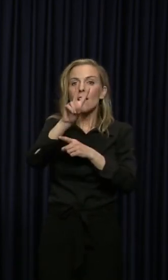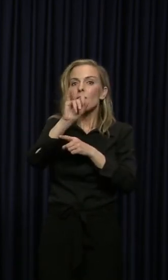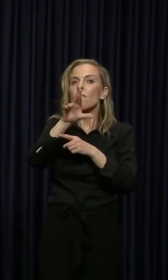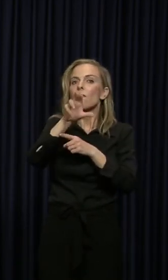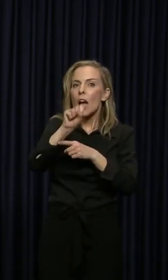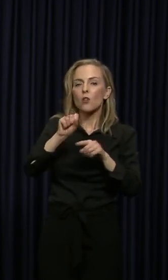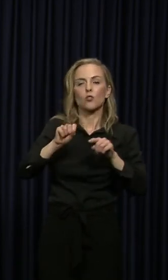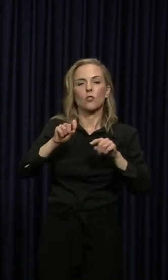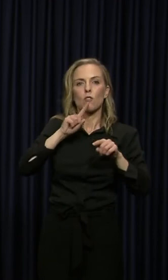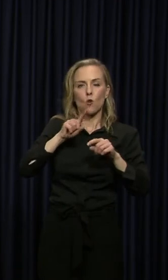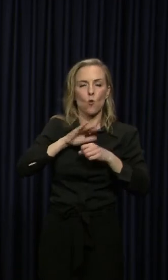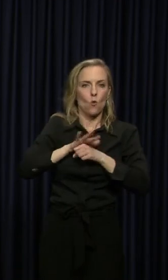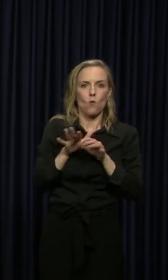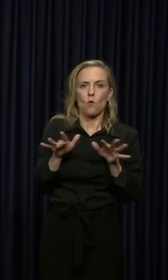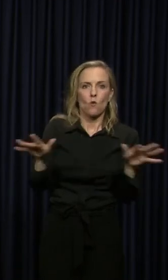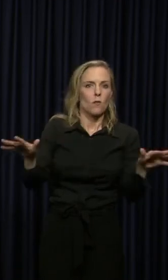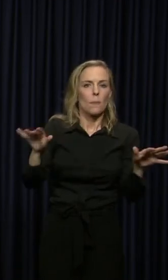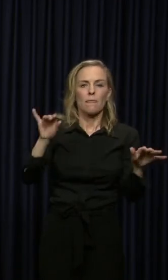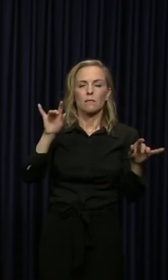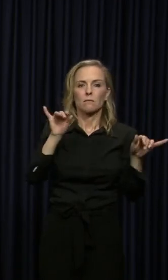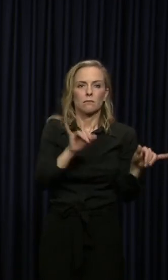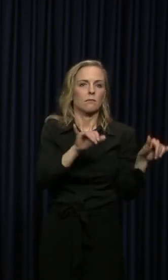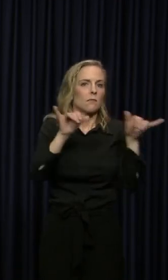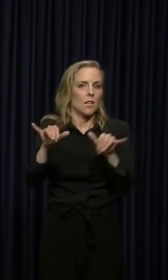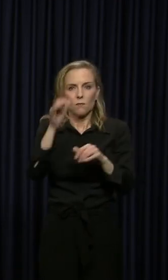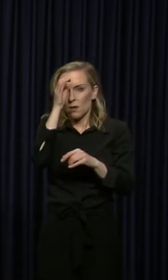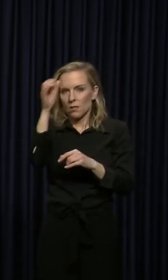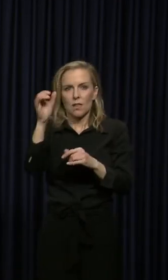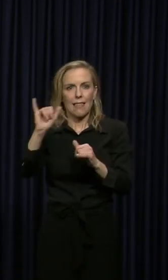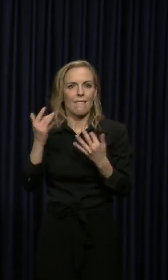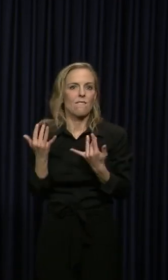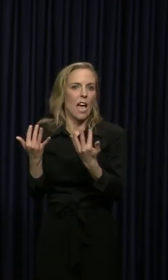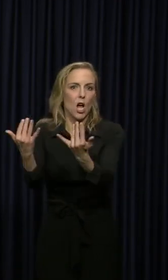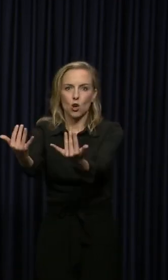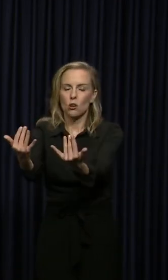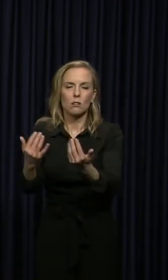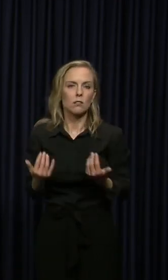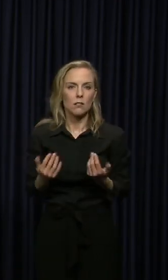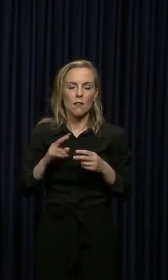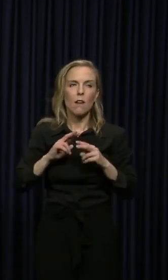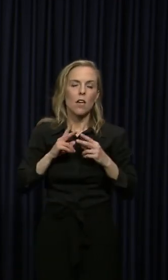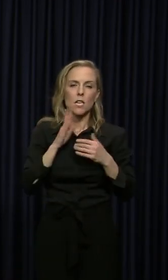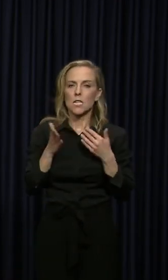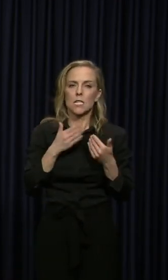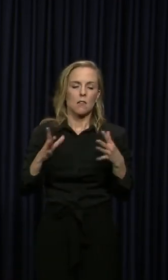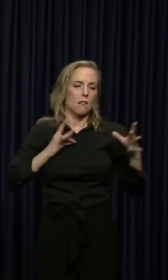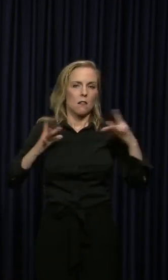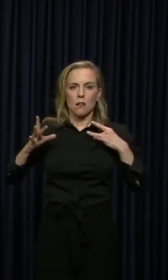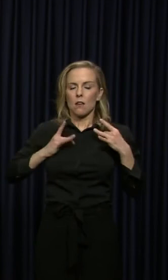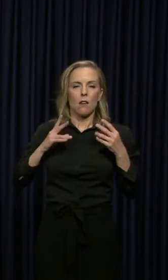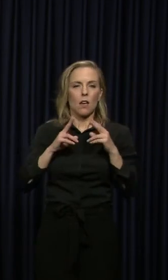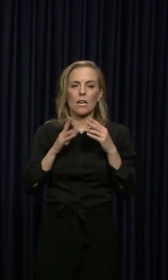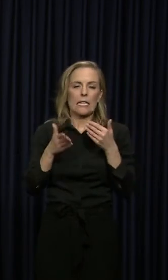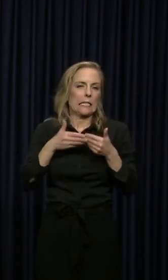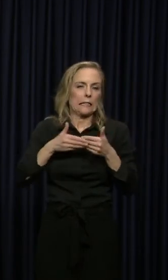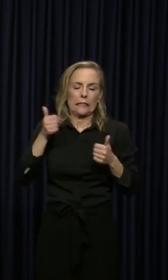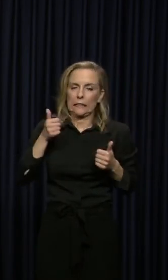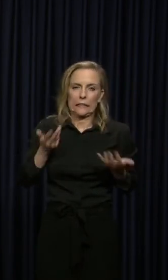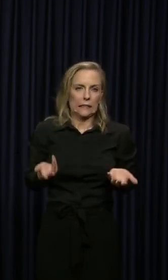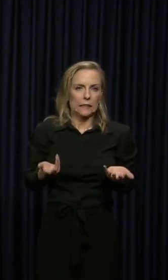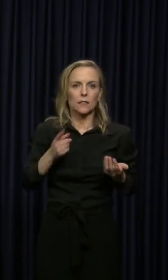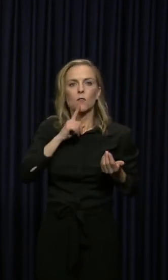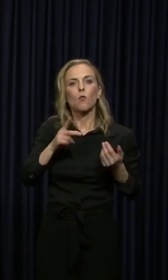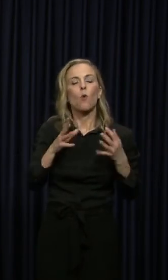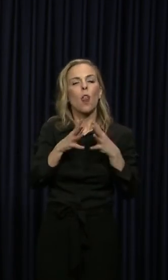spreads like wildfire. It is very contagious. And so yes, we will see a lot more cases